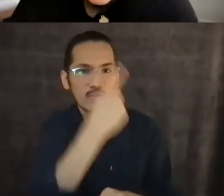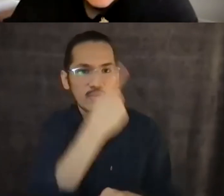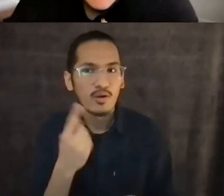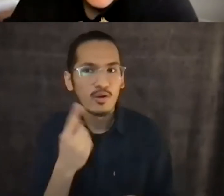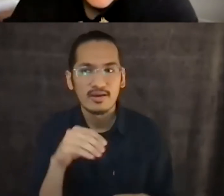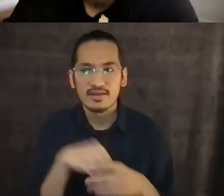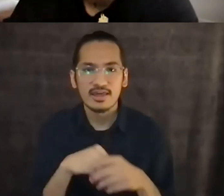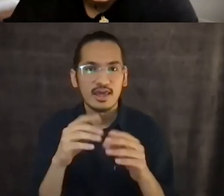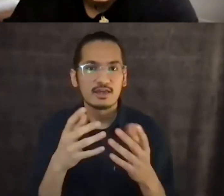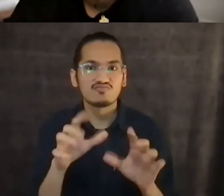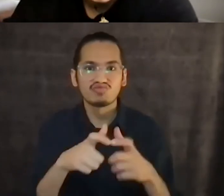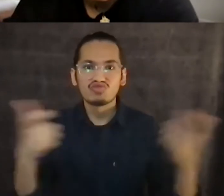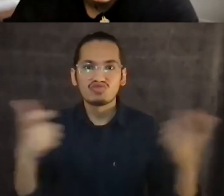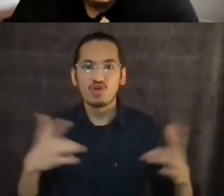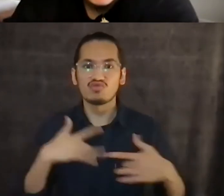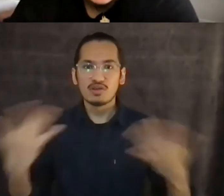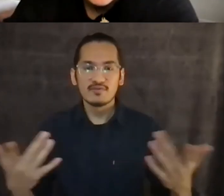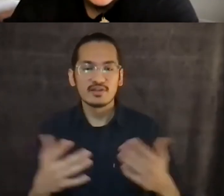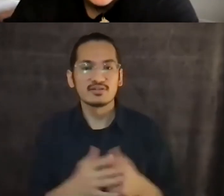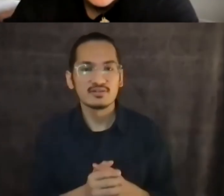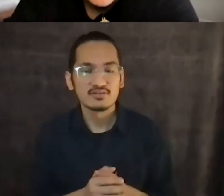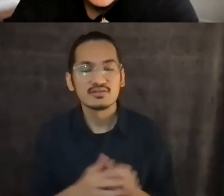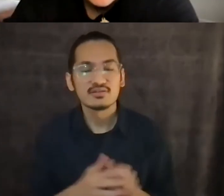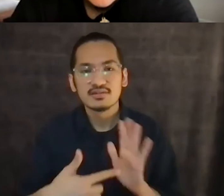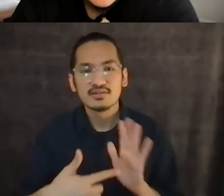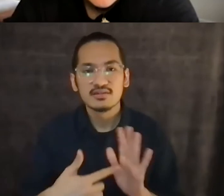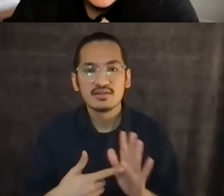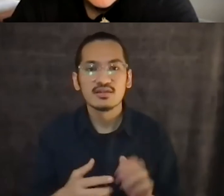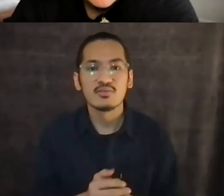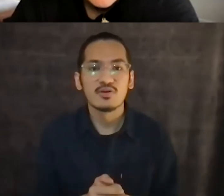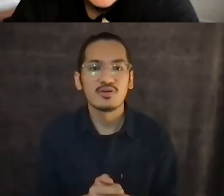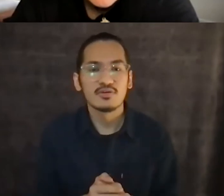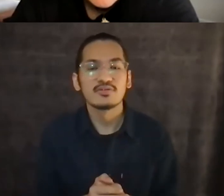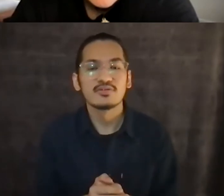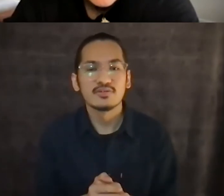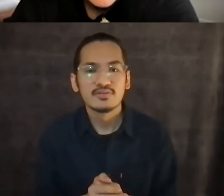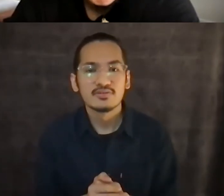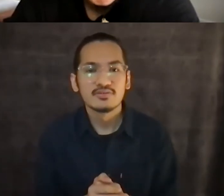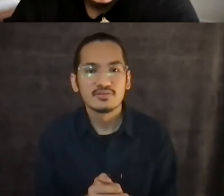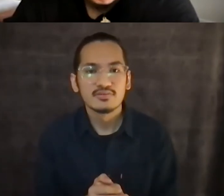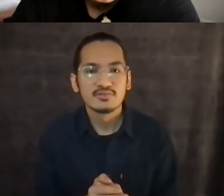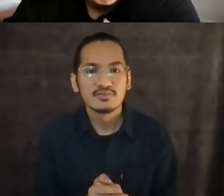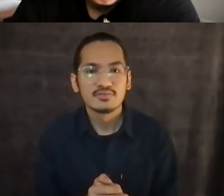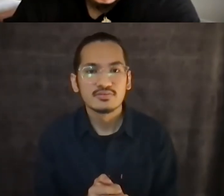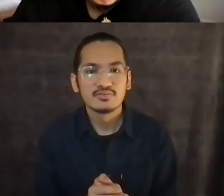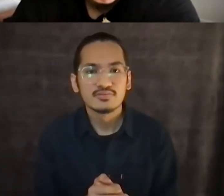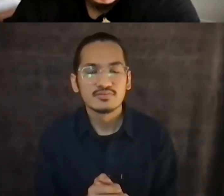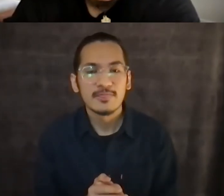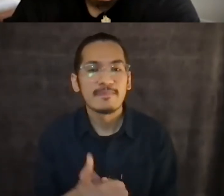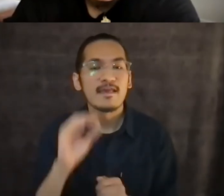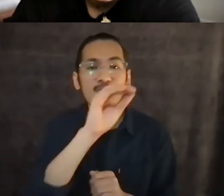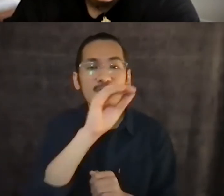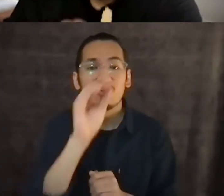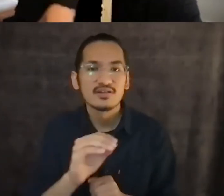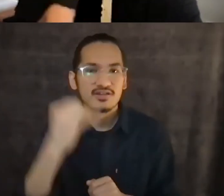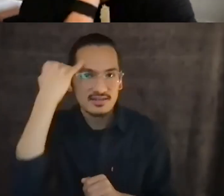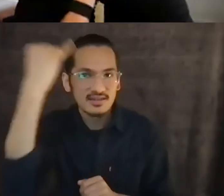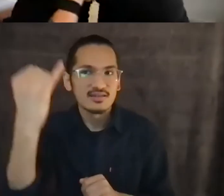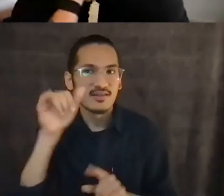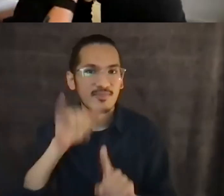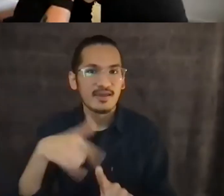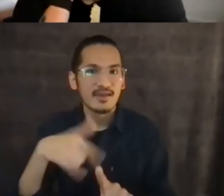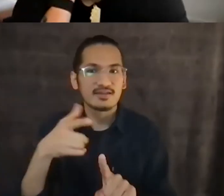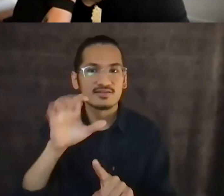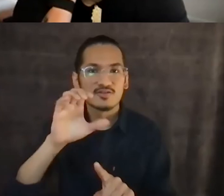that percentage of your Hawaiian equates to your worth as a native Hawaiian. I understand this percentage idea is a colonial term, but many of our people put